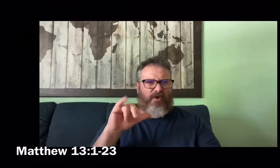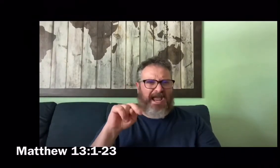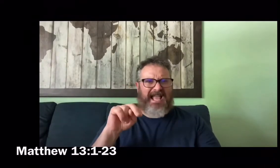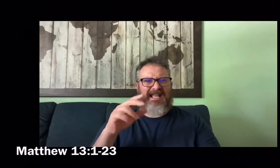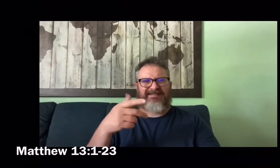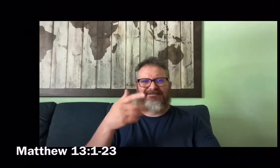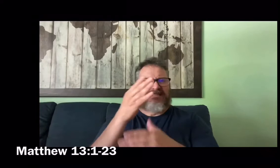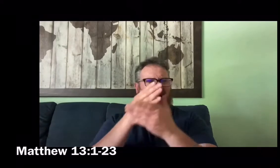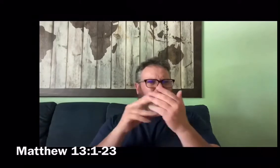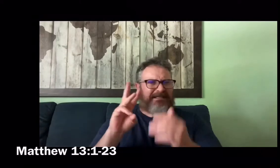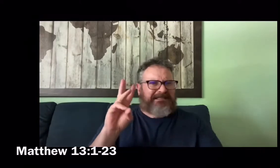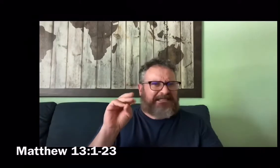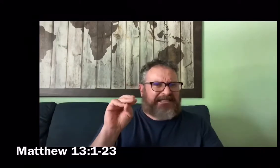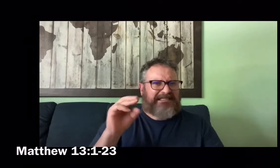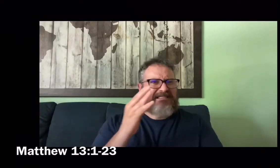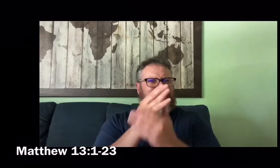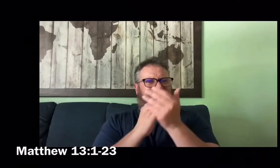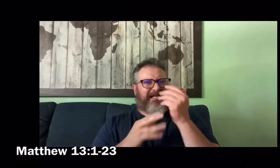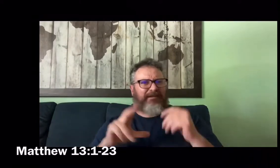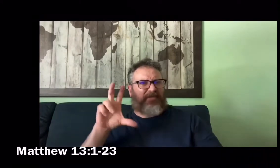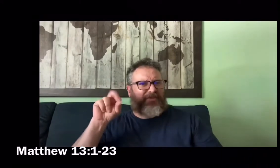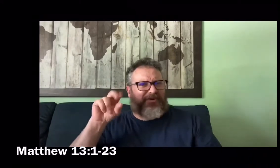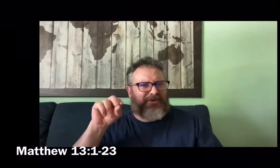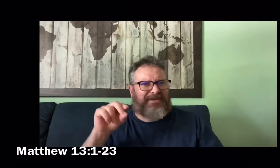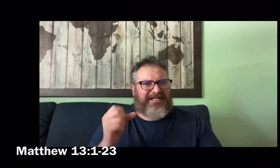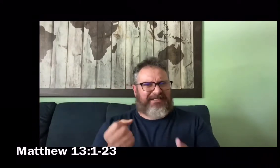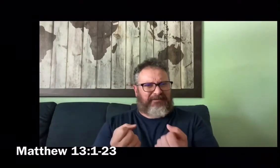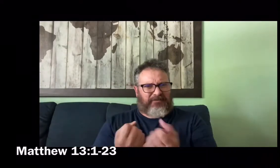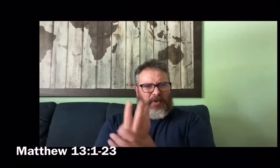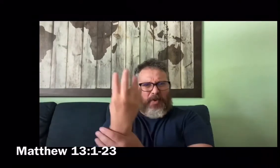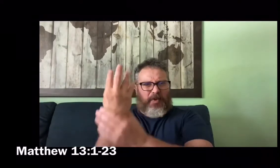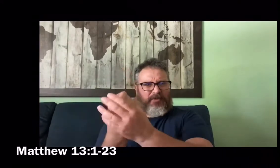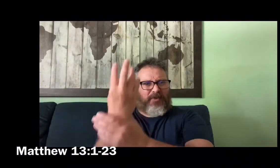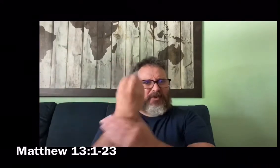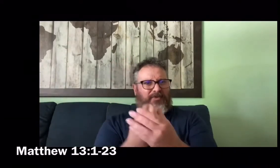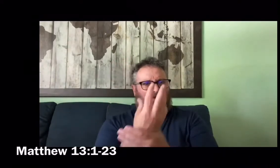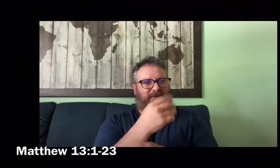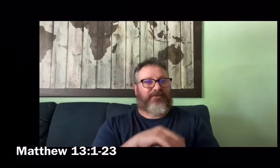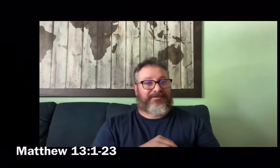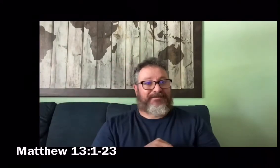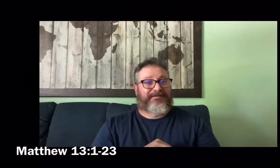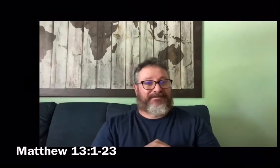a hundred or sixty or thirtyfold.